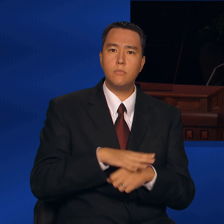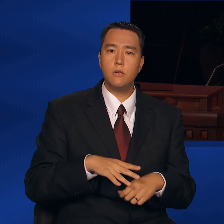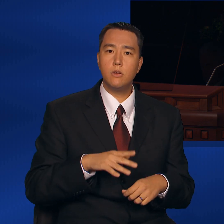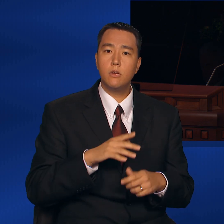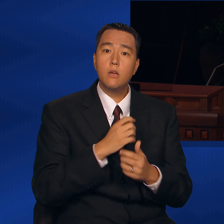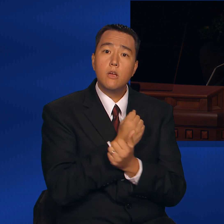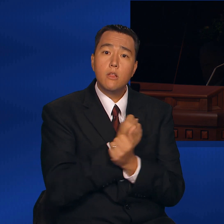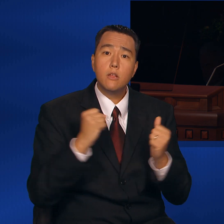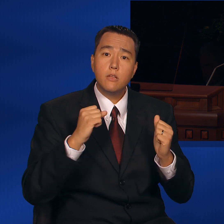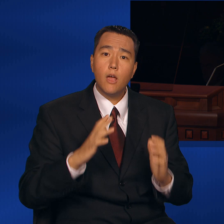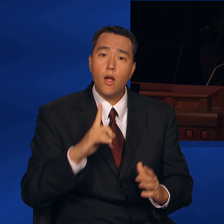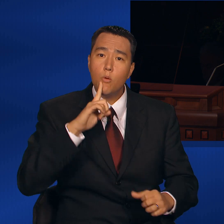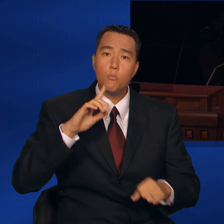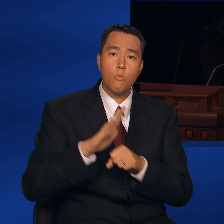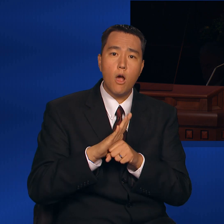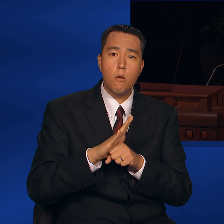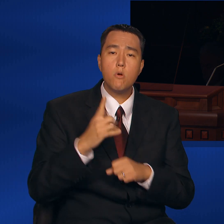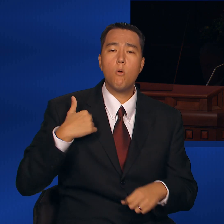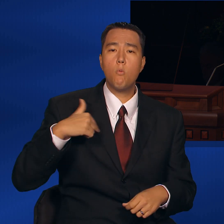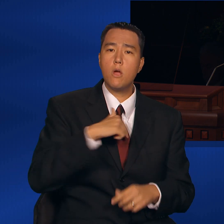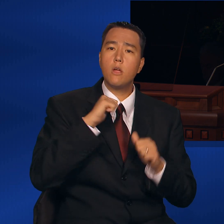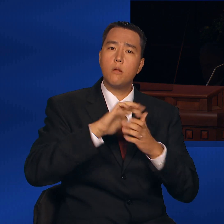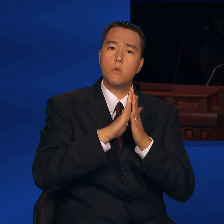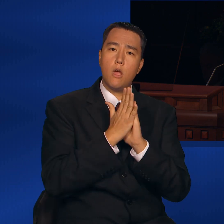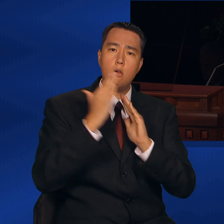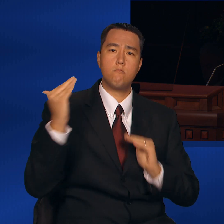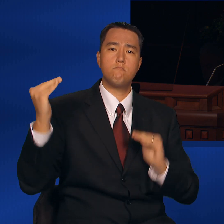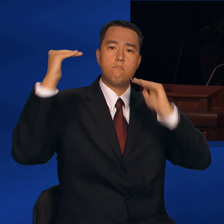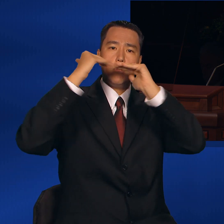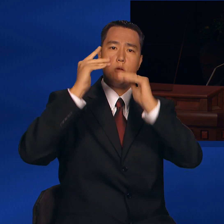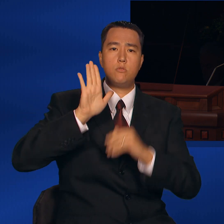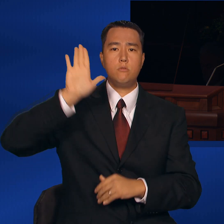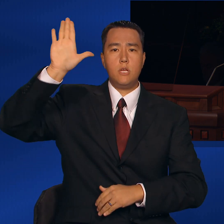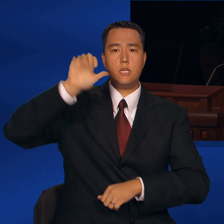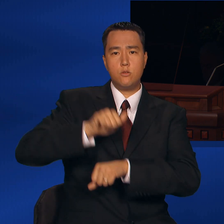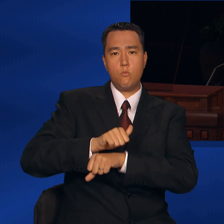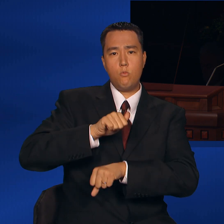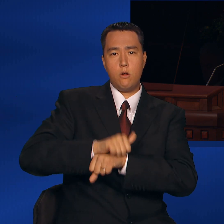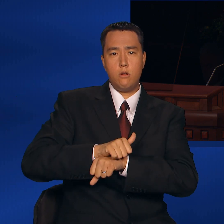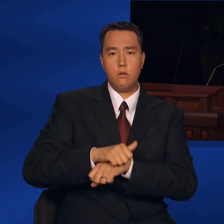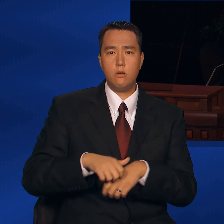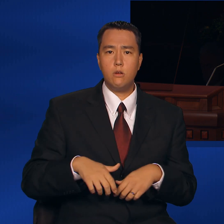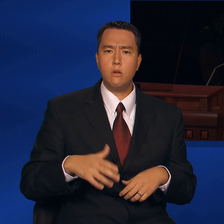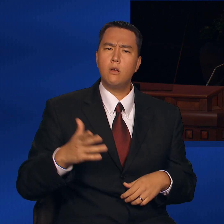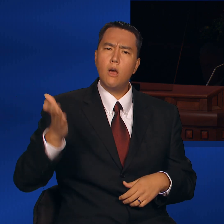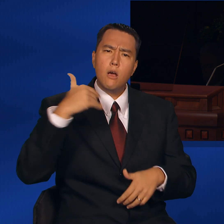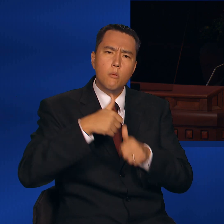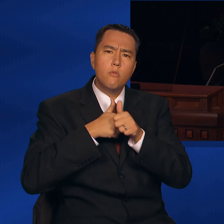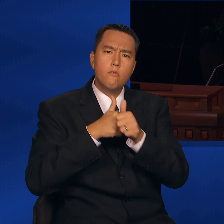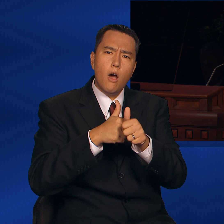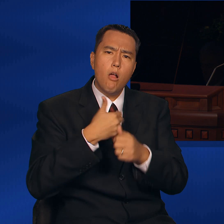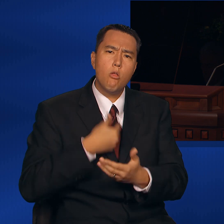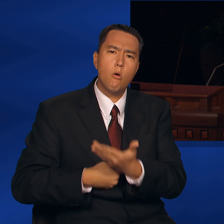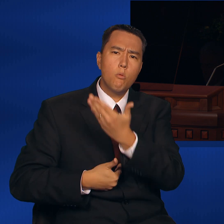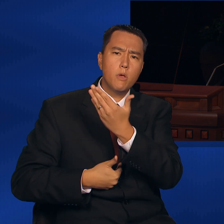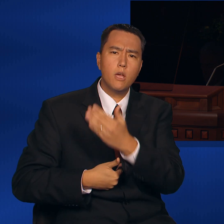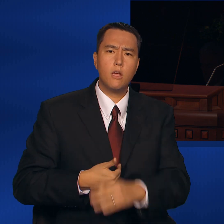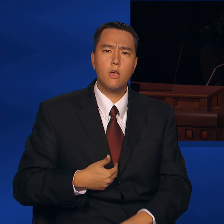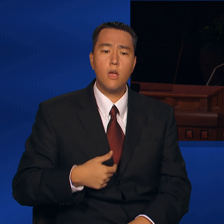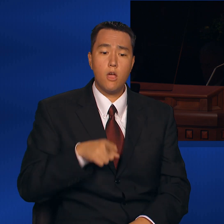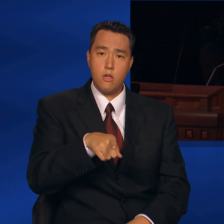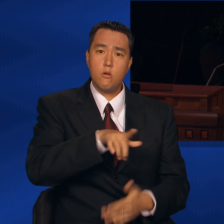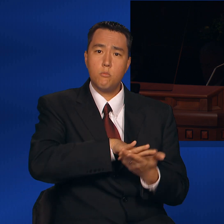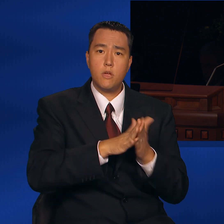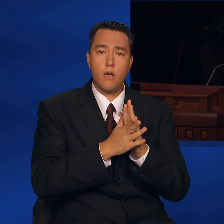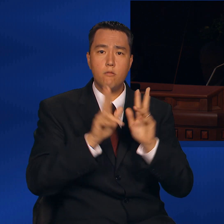Savior has promised that He will make us equal to His work. Follow me, He said, and I will make